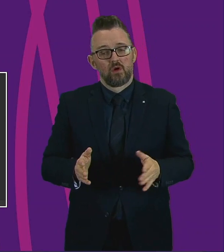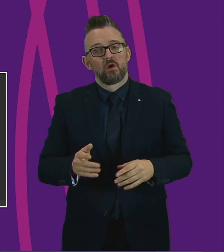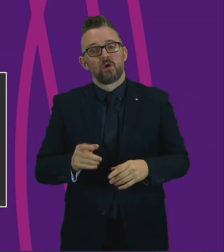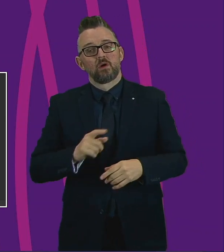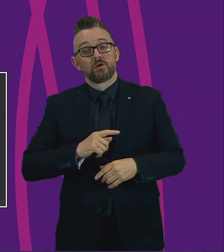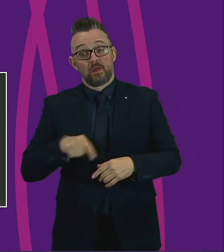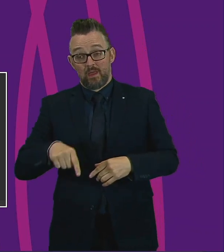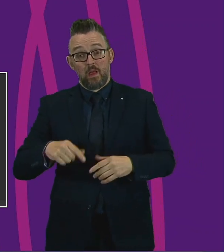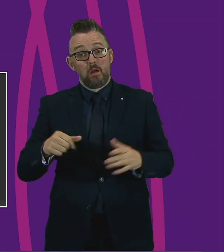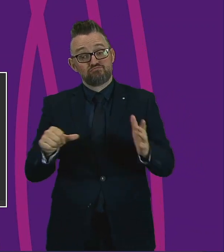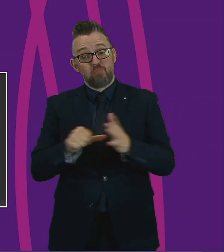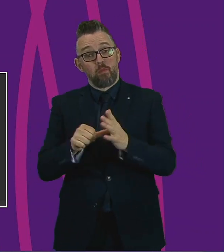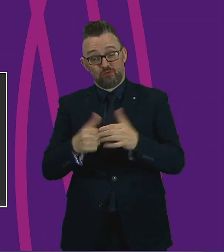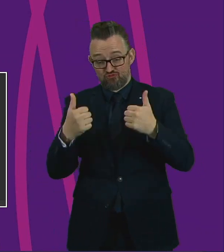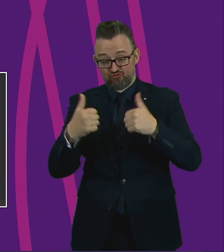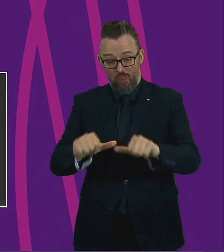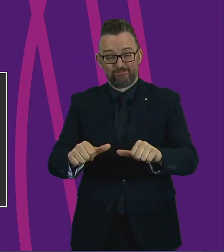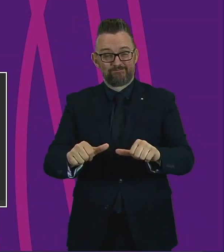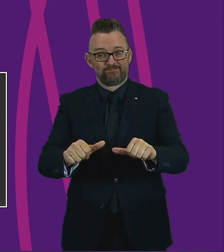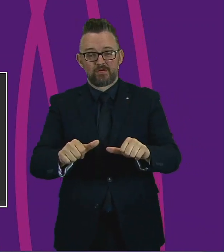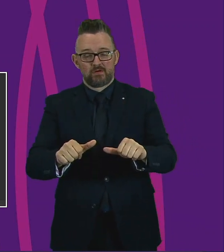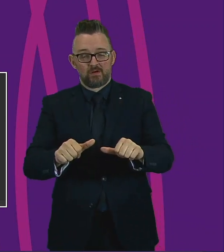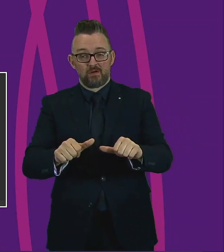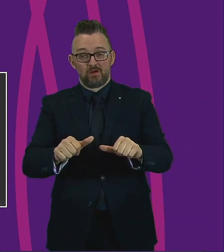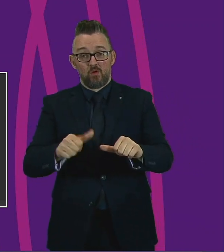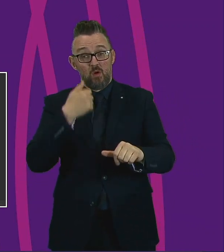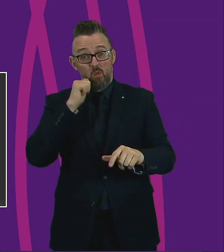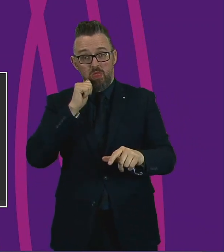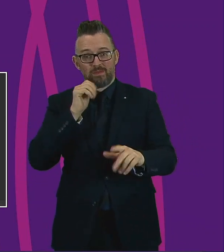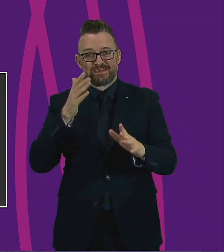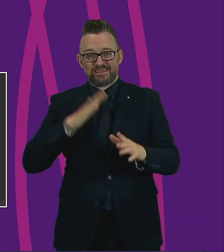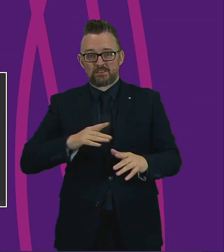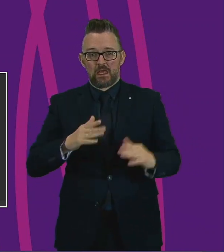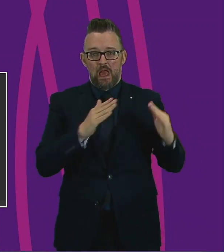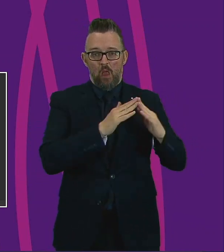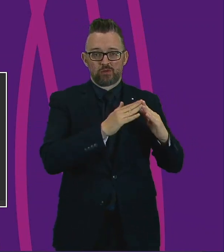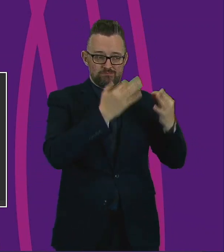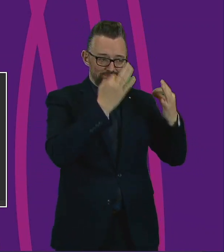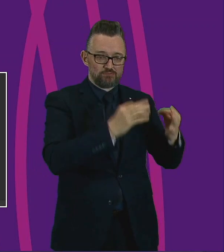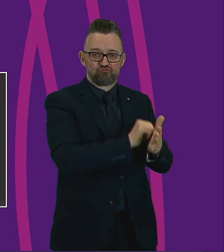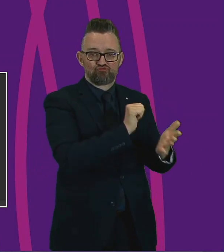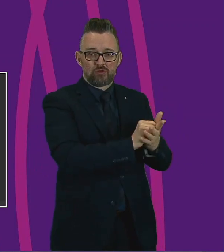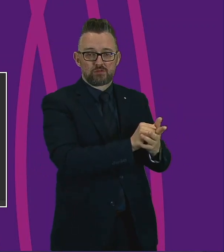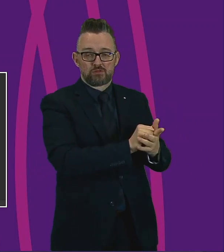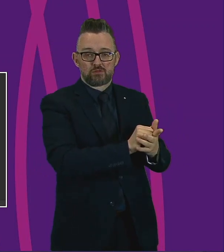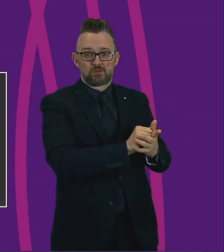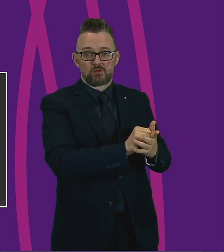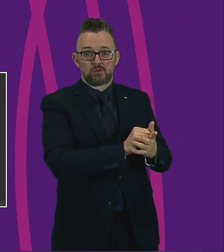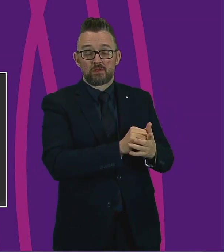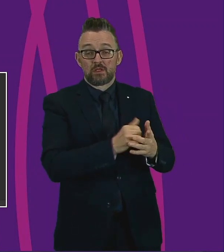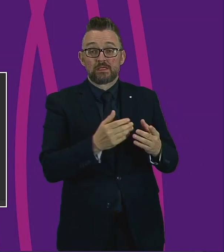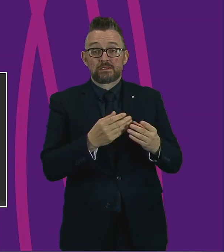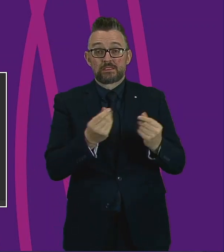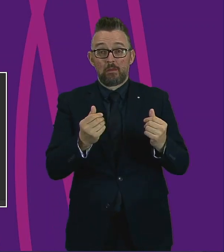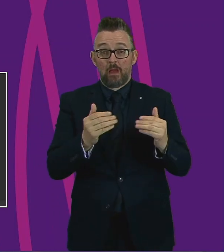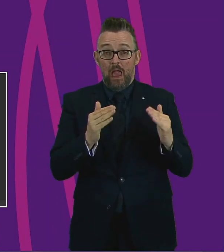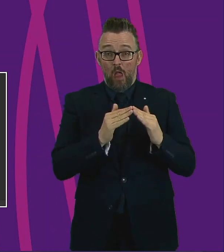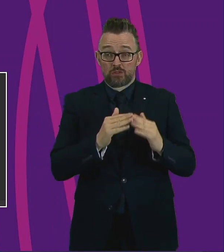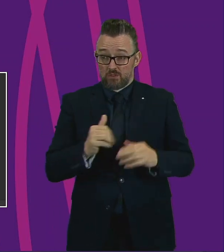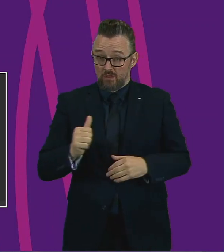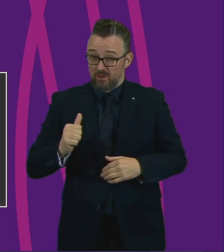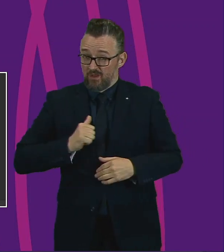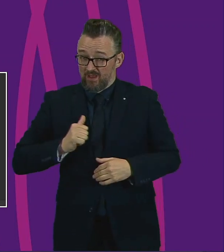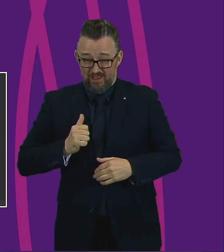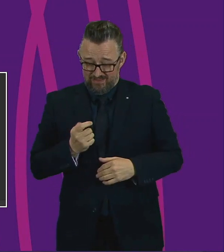solve this crisis unless we have the appropriate housing. There are a number of houses which are so close to